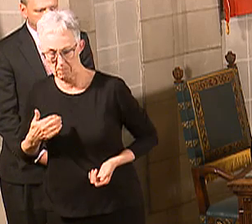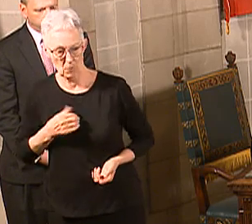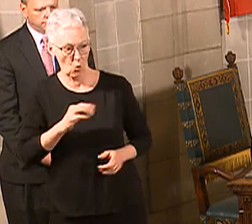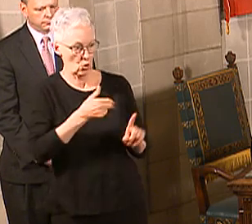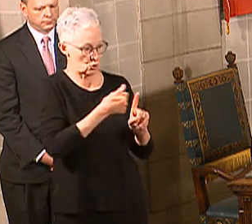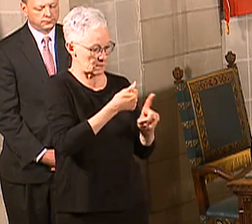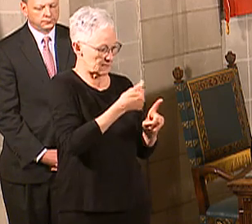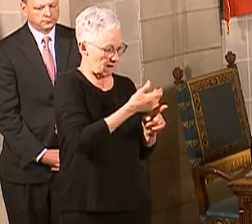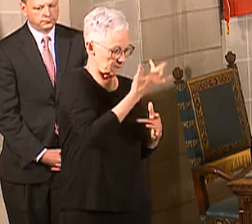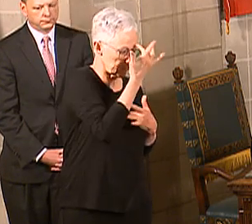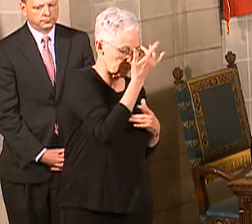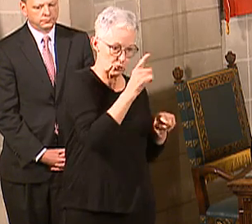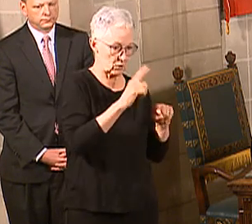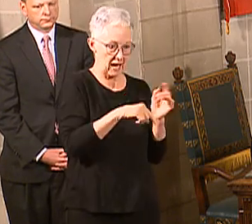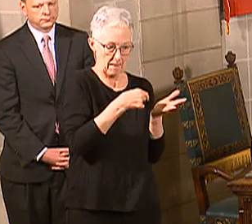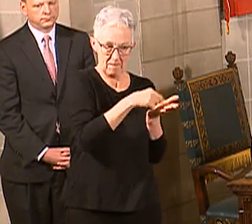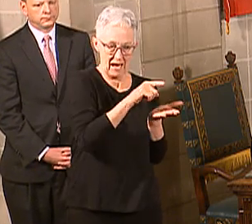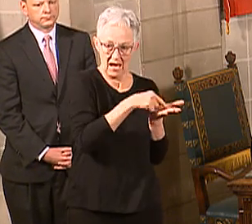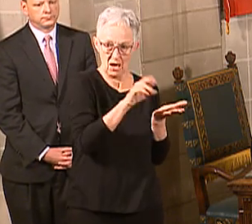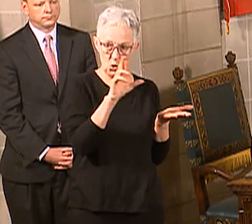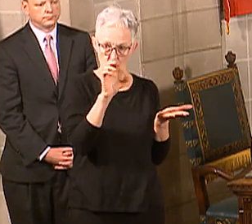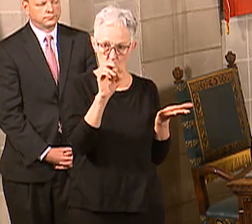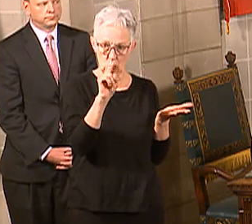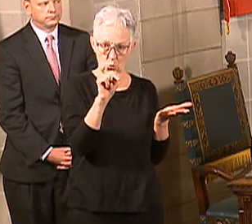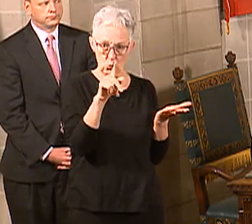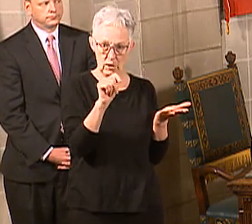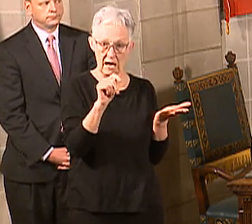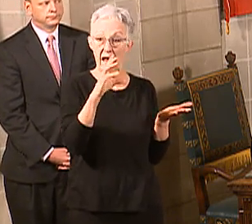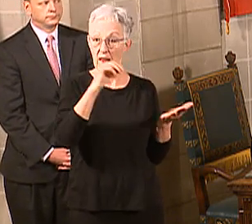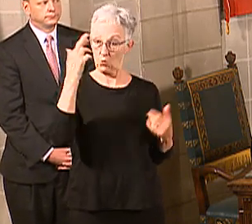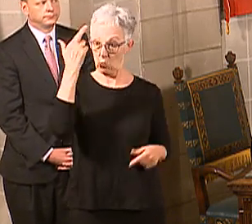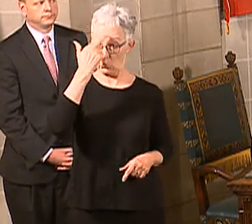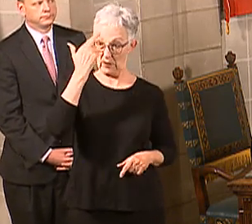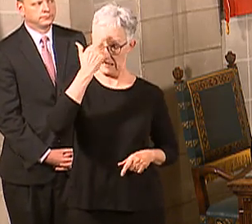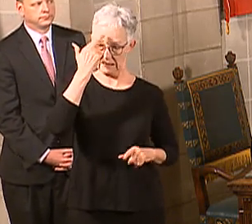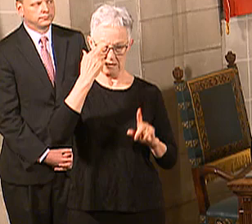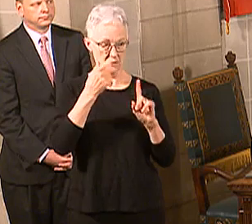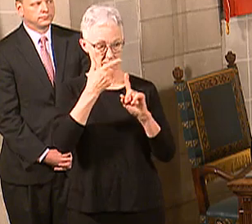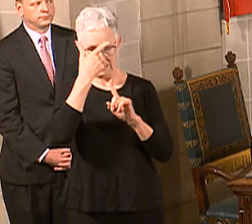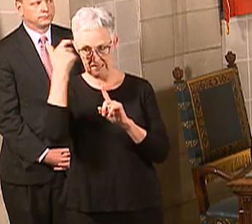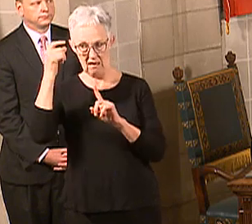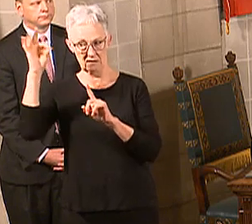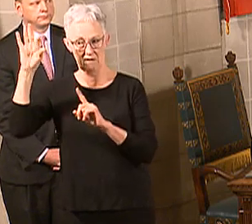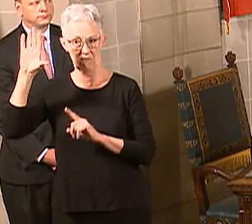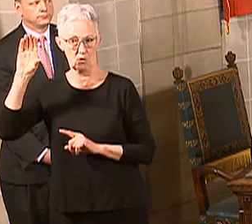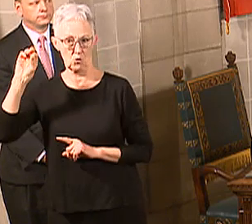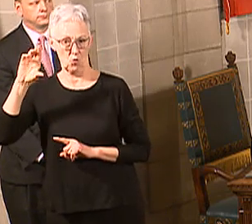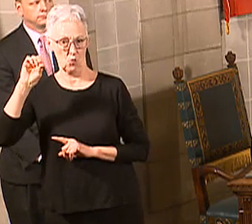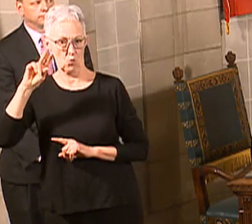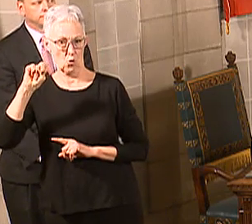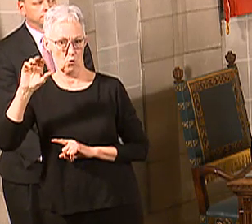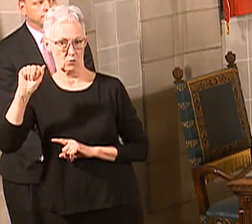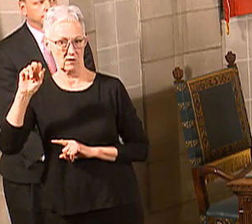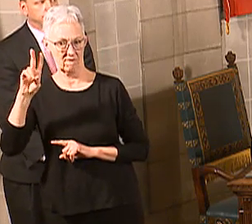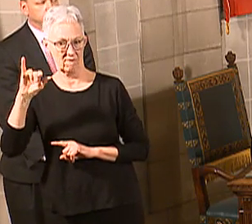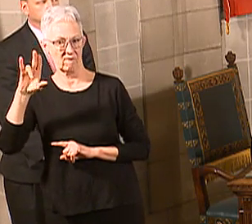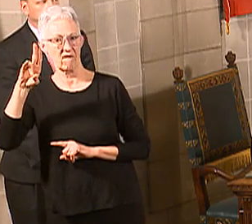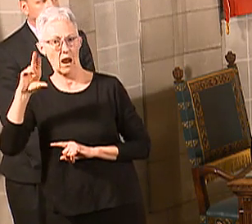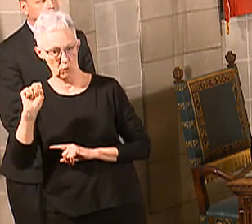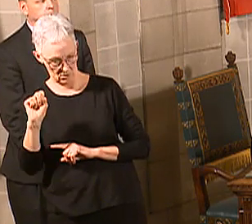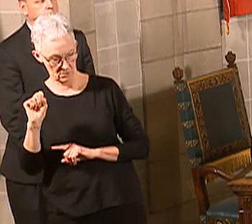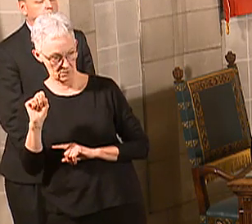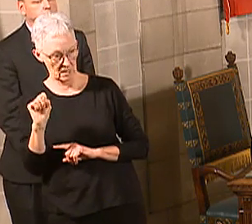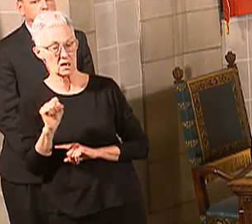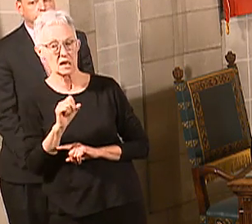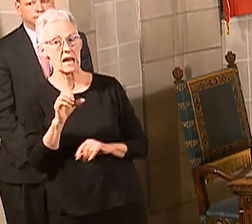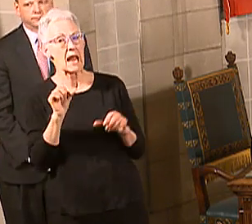whatever the reason, if you're impacted by coronavirus, then this is a way to help defer that, but again, you're still going to be responsible for paying